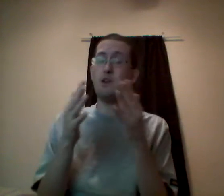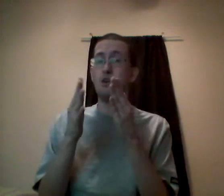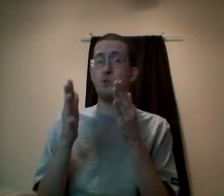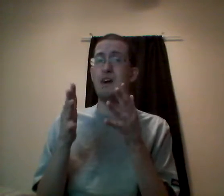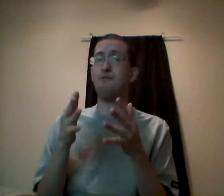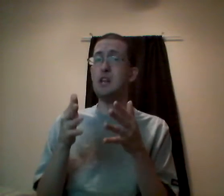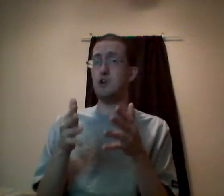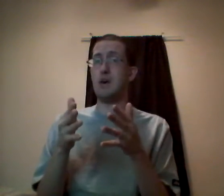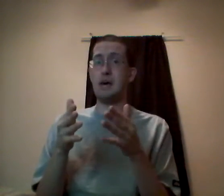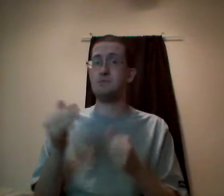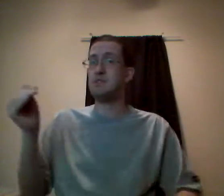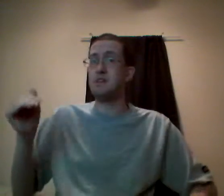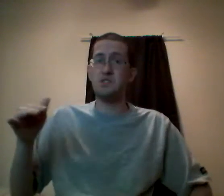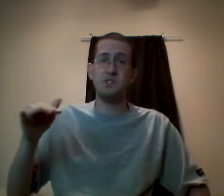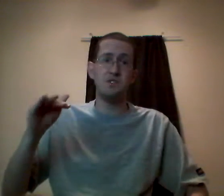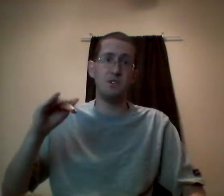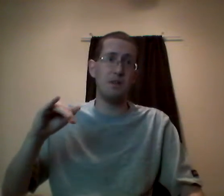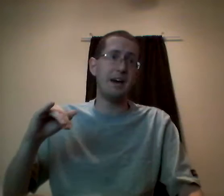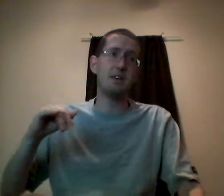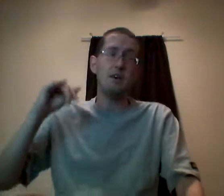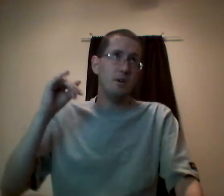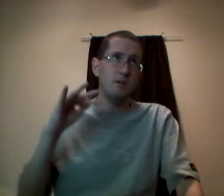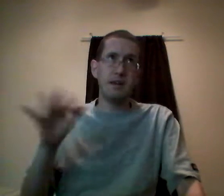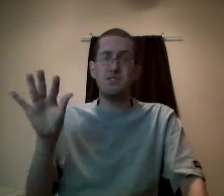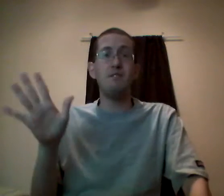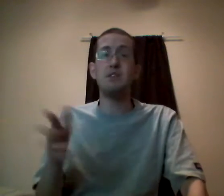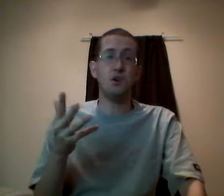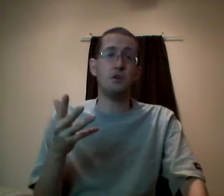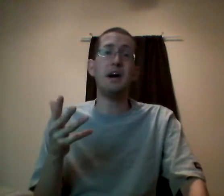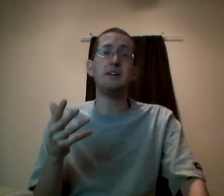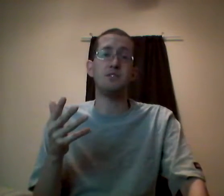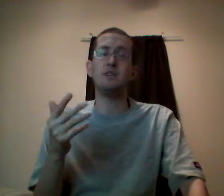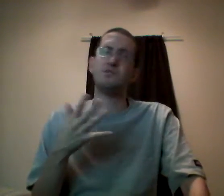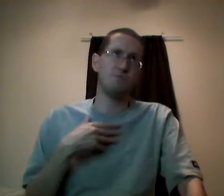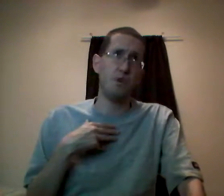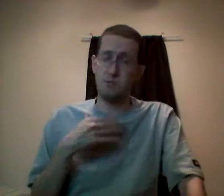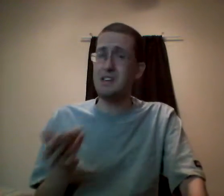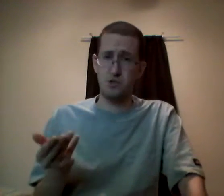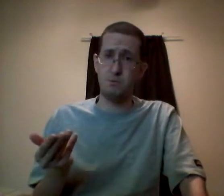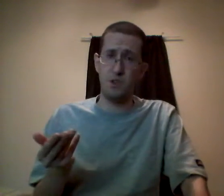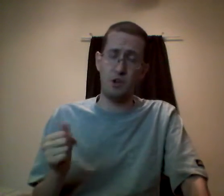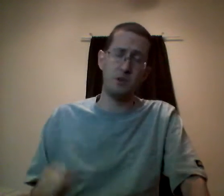And also, we have video games that didn't exist until, like, late 70s, early 80s. At least, as far as the mainstream stuff goes.